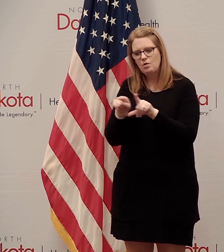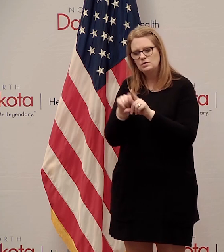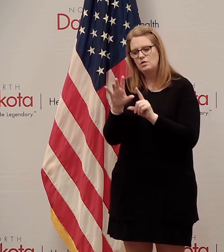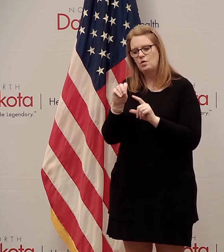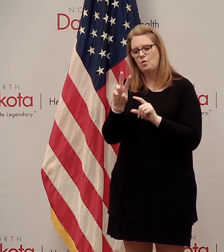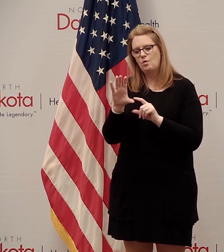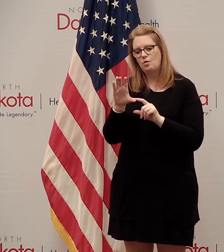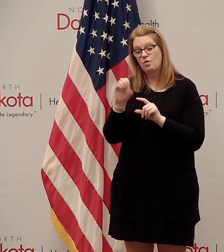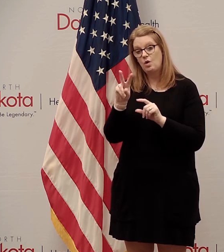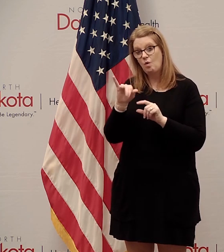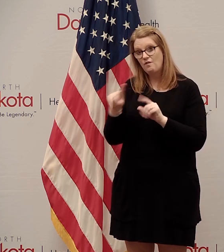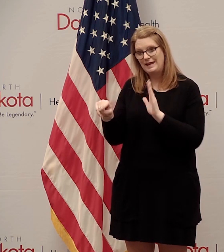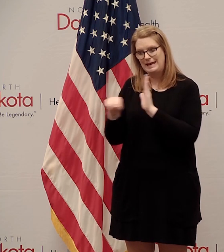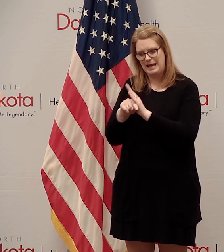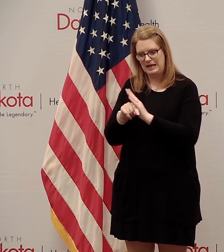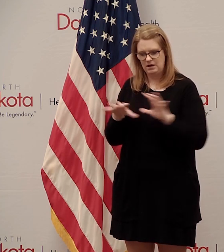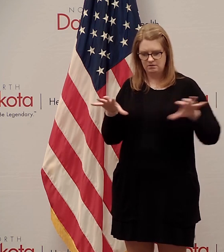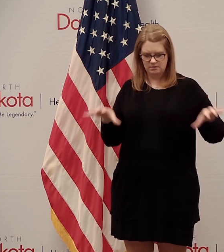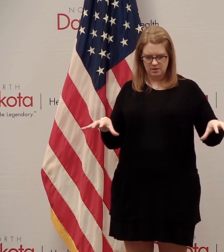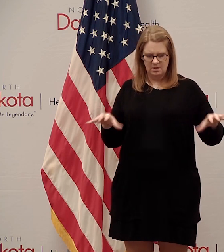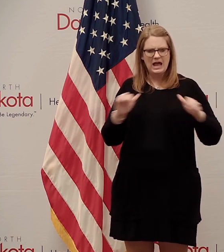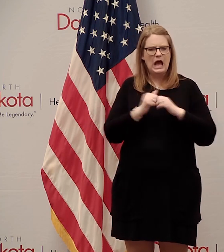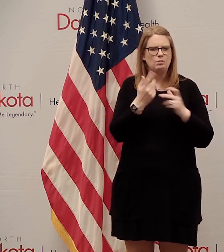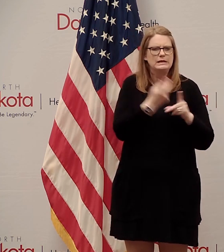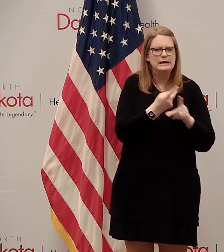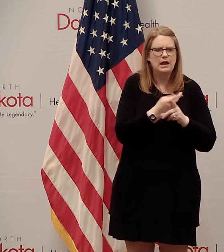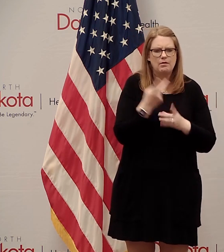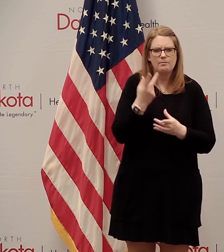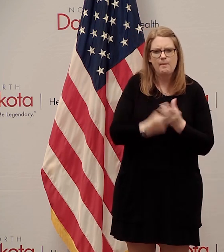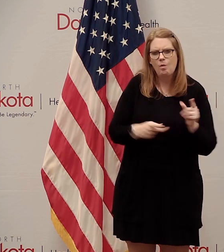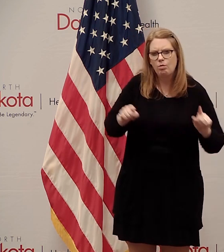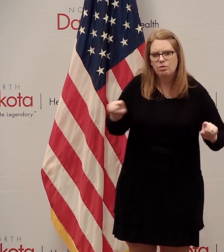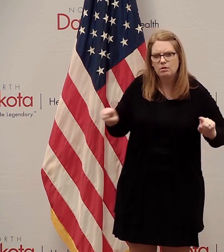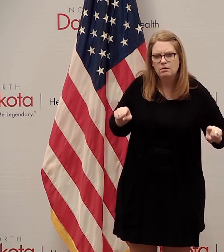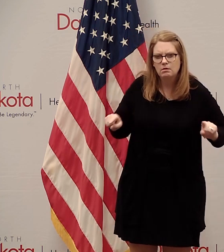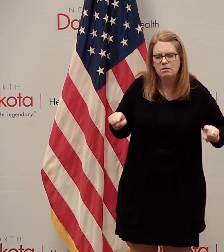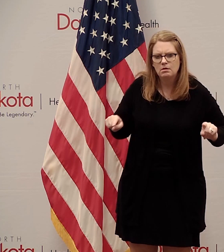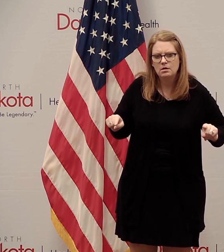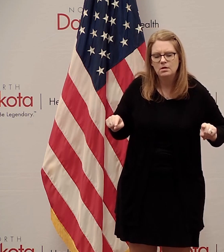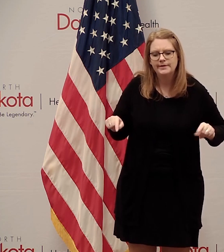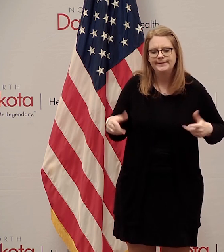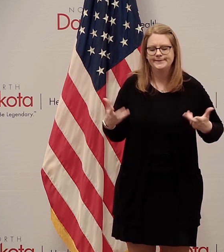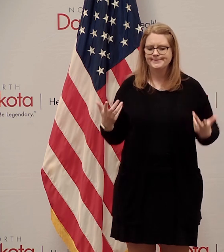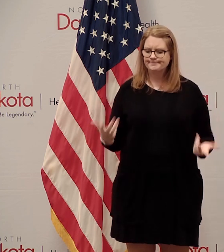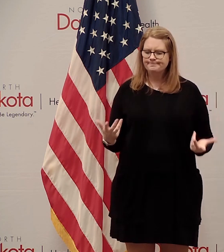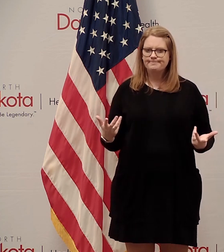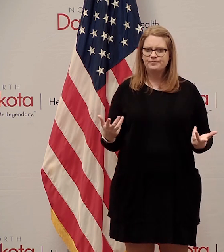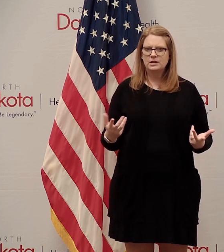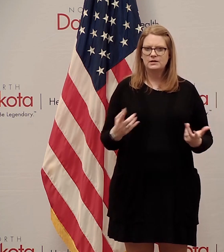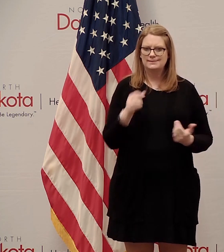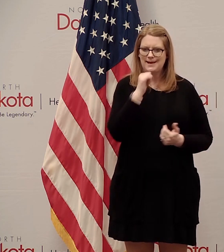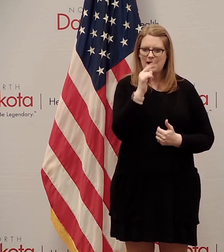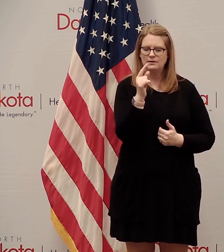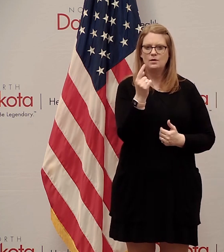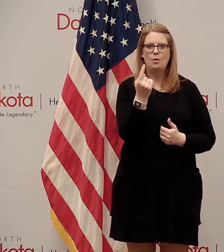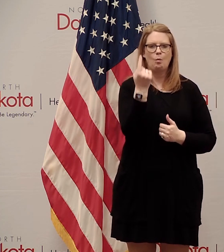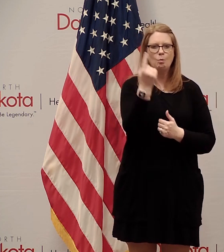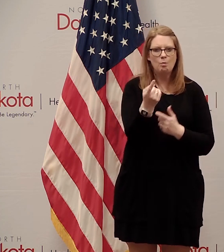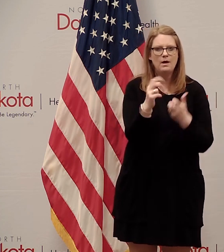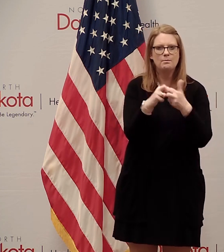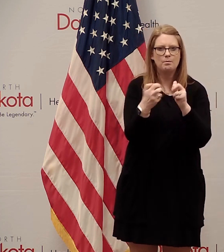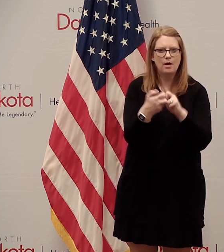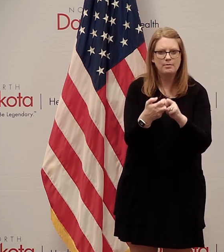aren't easy decisions and this is why it's important that there isn't one one math problem that we're trying to address that's the role that